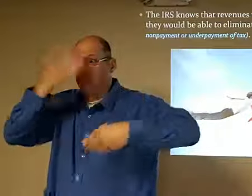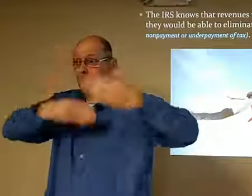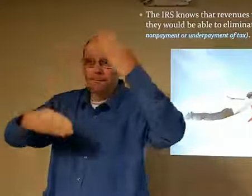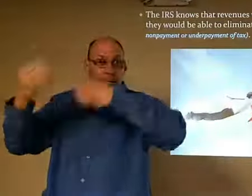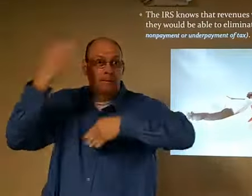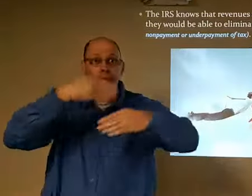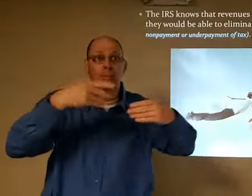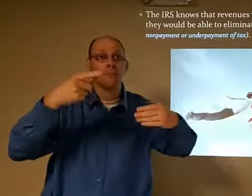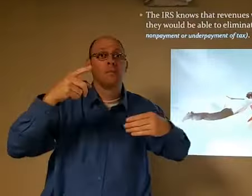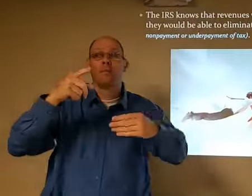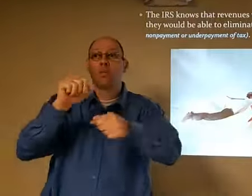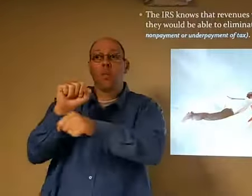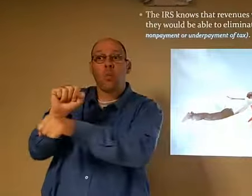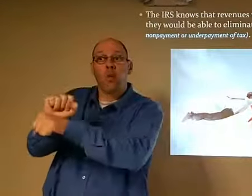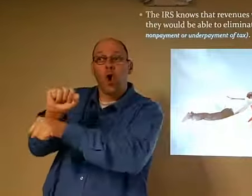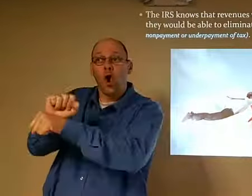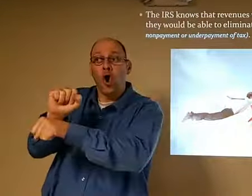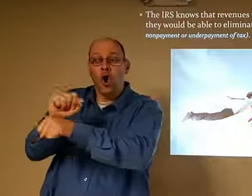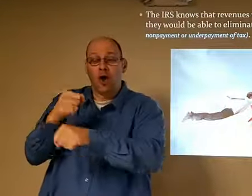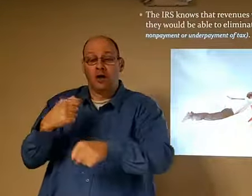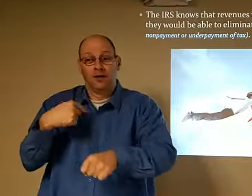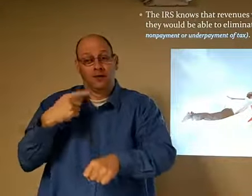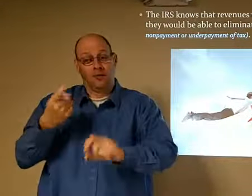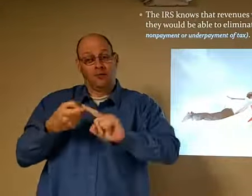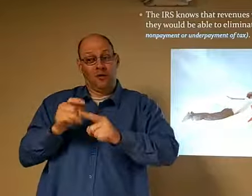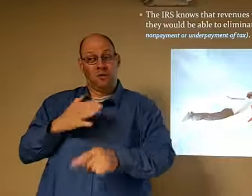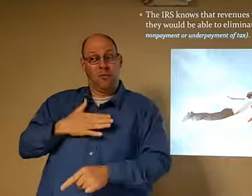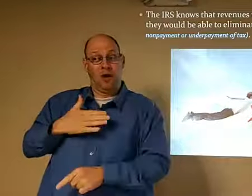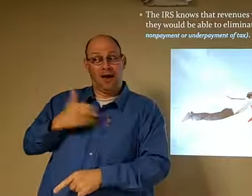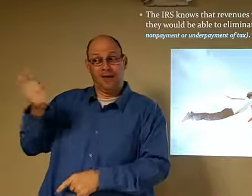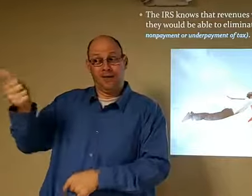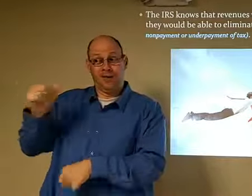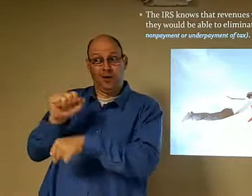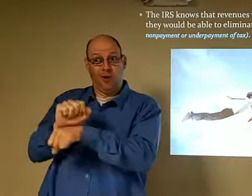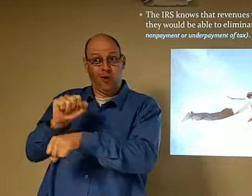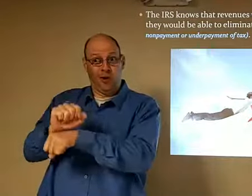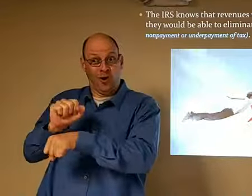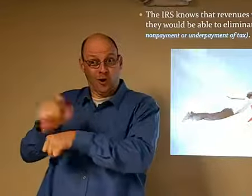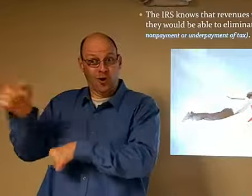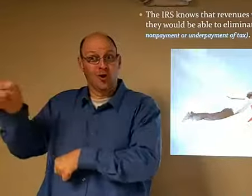So there's a lot of problems still, you know, in regards to taxes and,